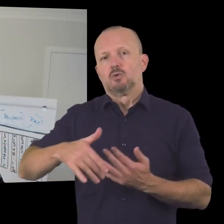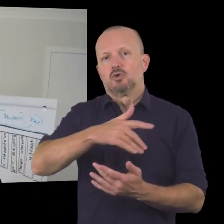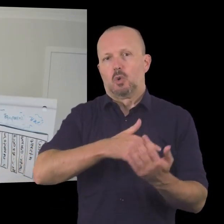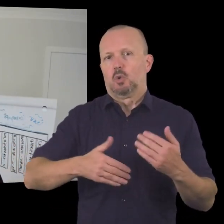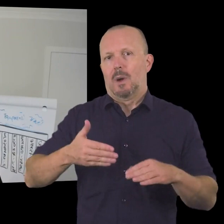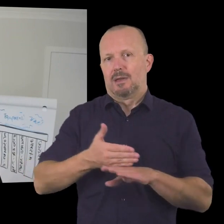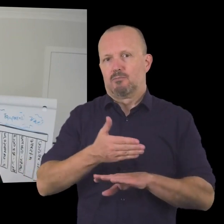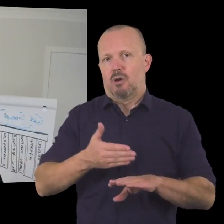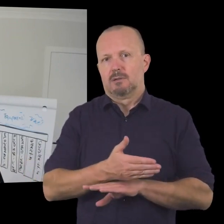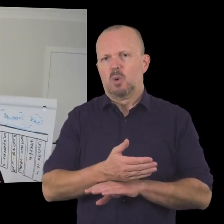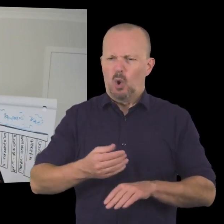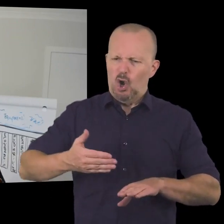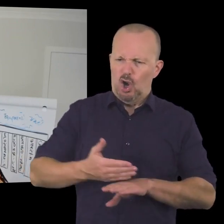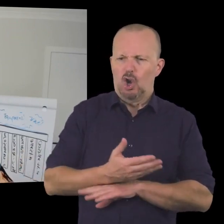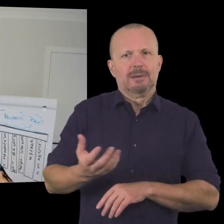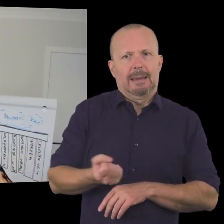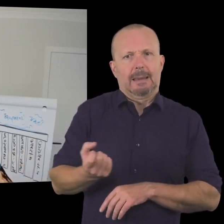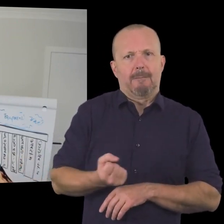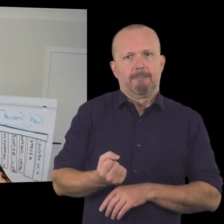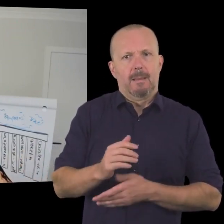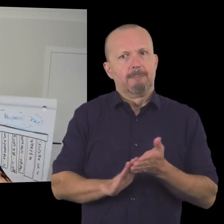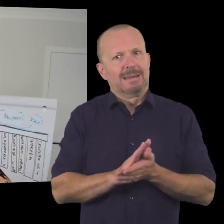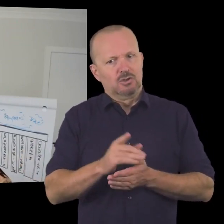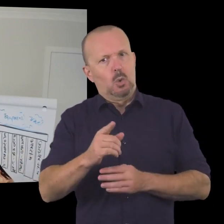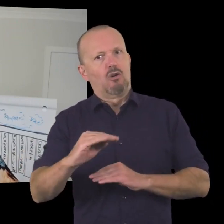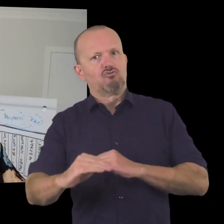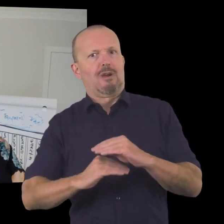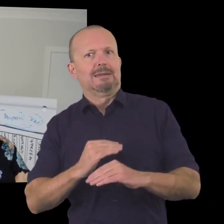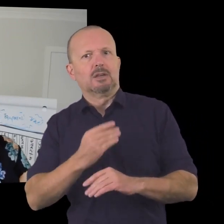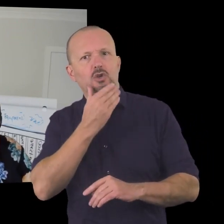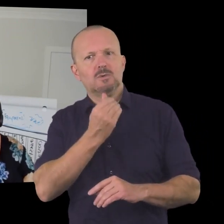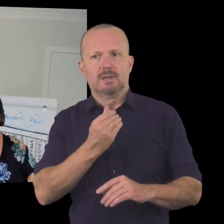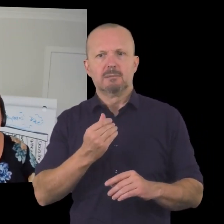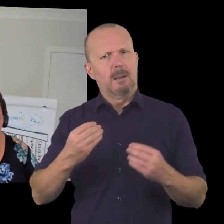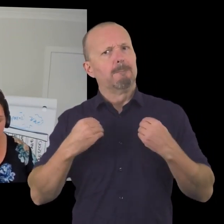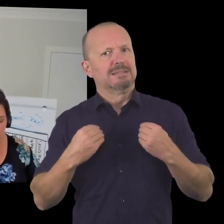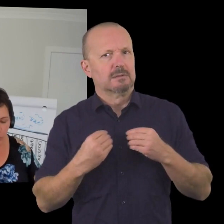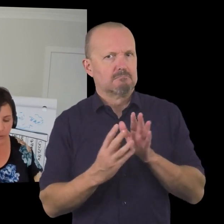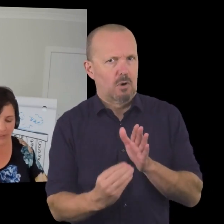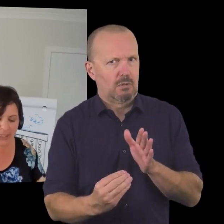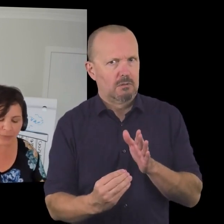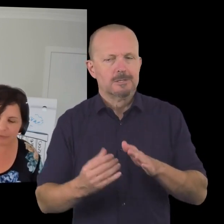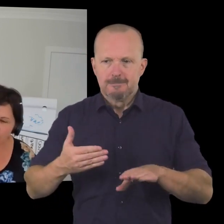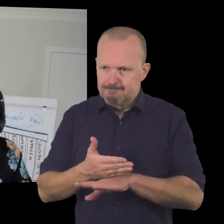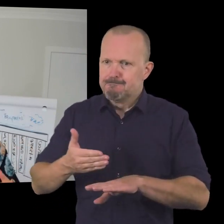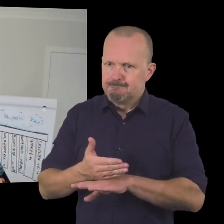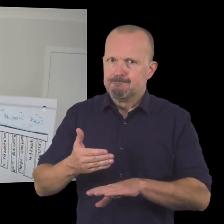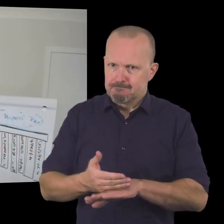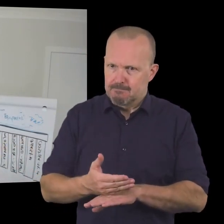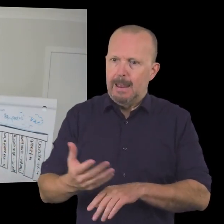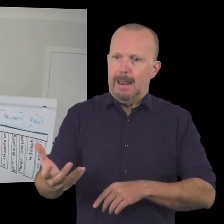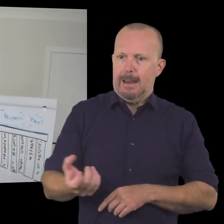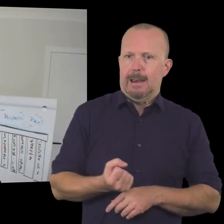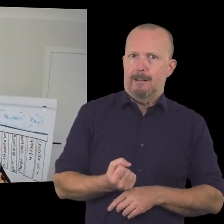enterprise or earned income so that's where you're trading using a business model to earn income for your